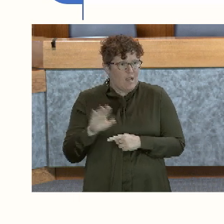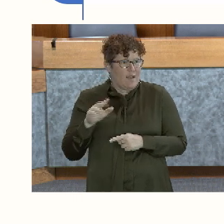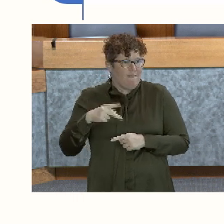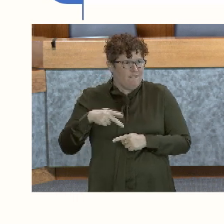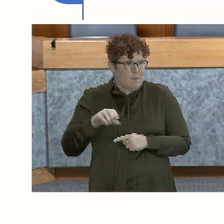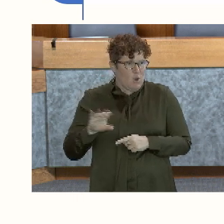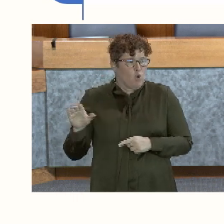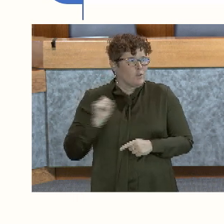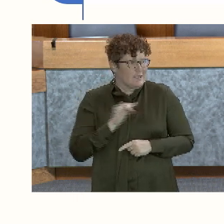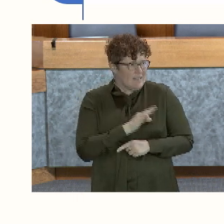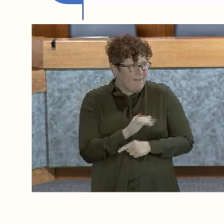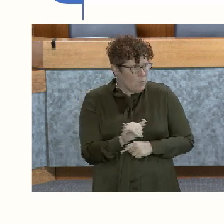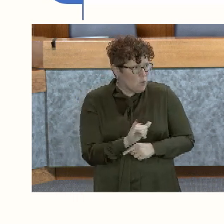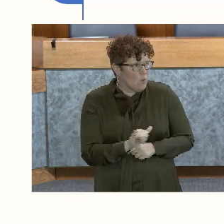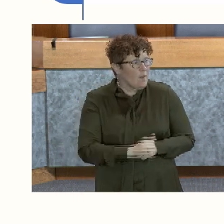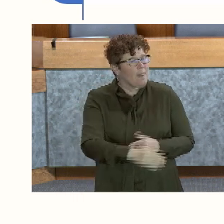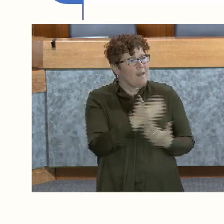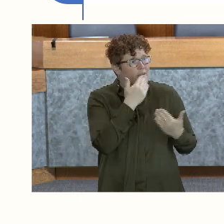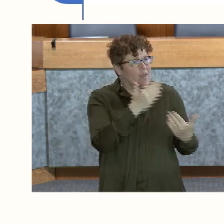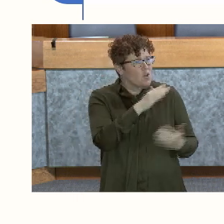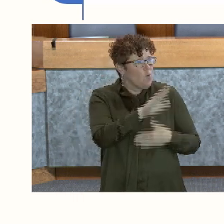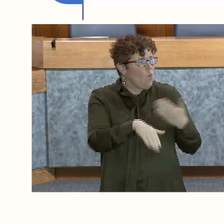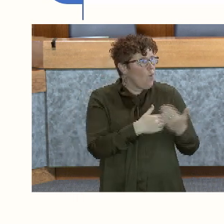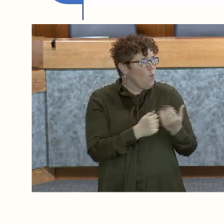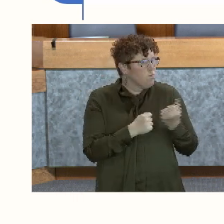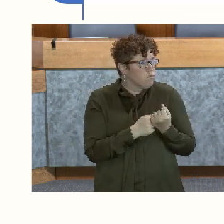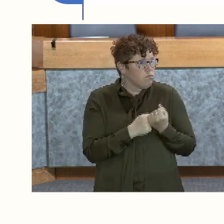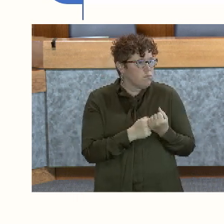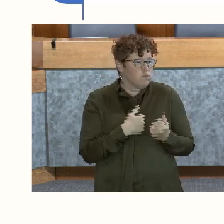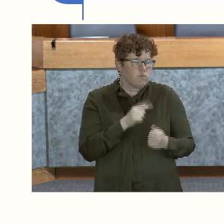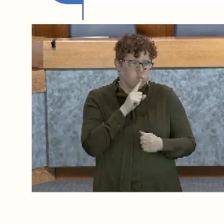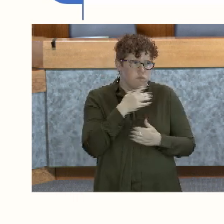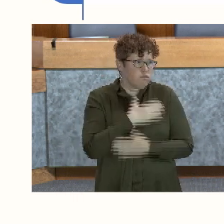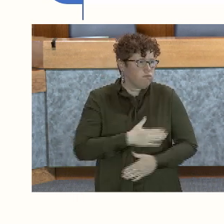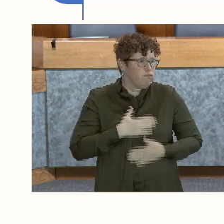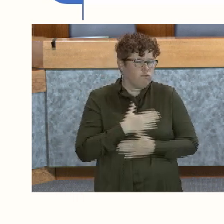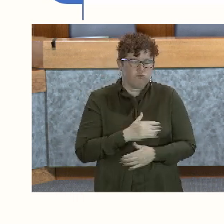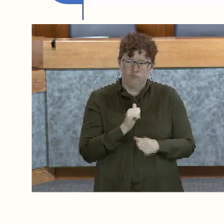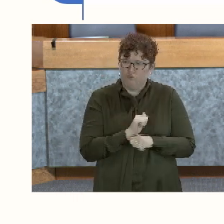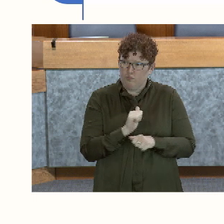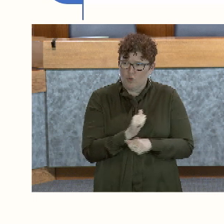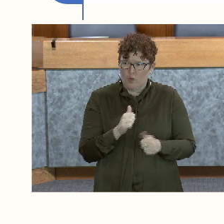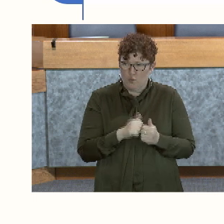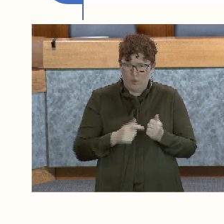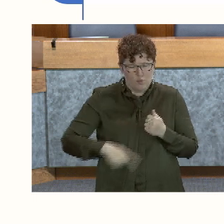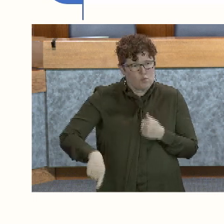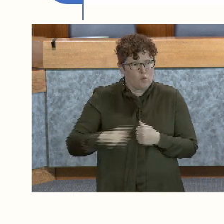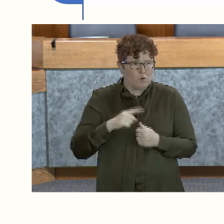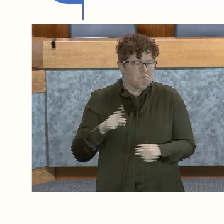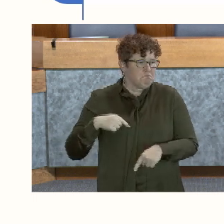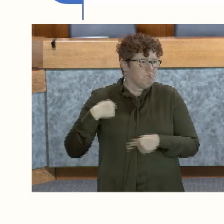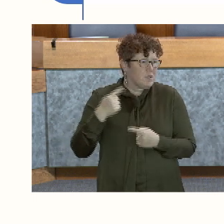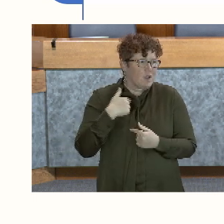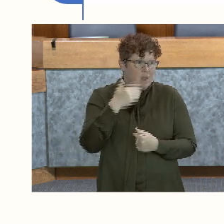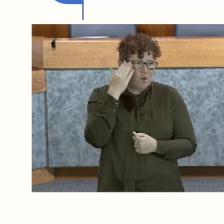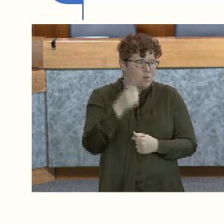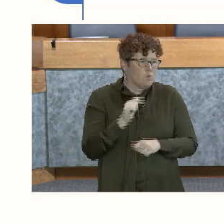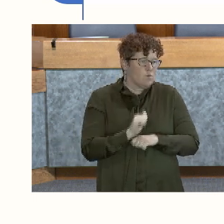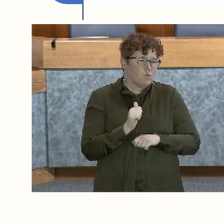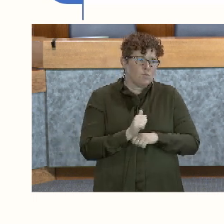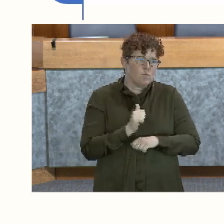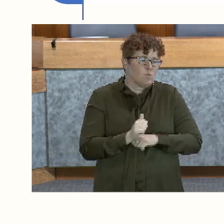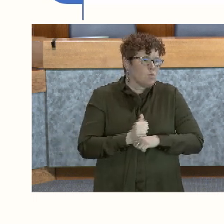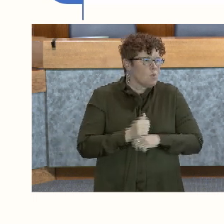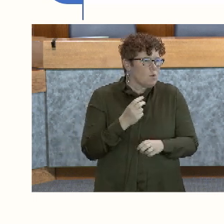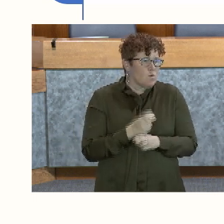her staff as well. And thank you to the advocates. It's been a privilege working with you this many years and I know firsthand just the tireless work and the